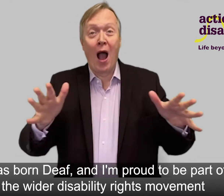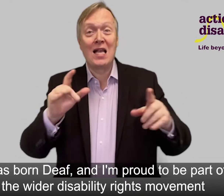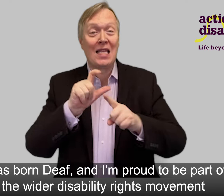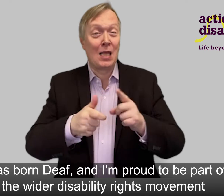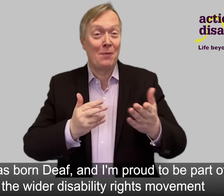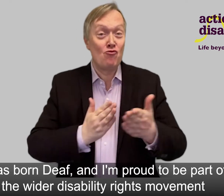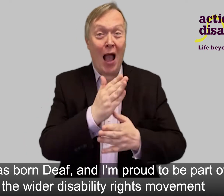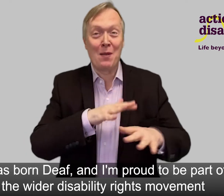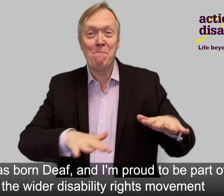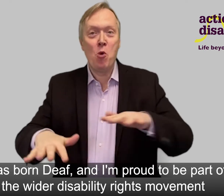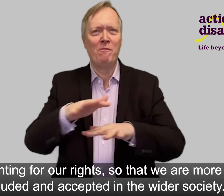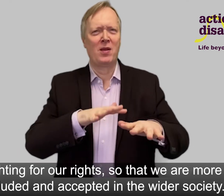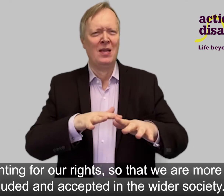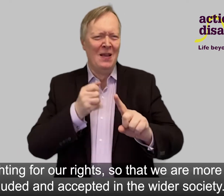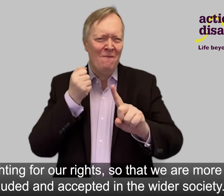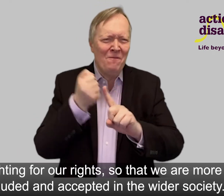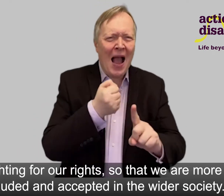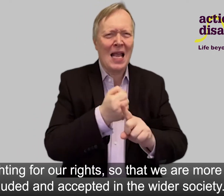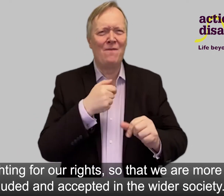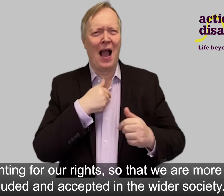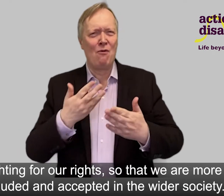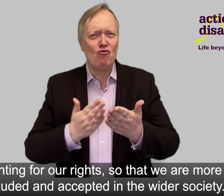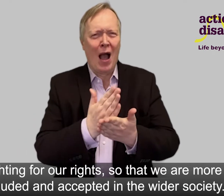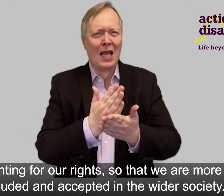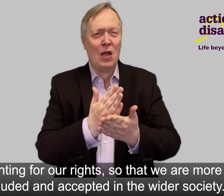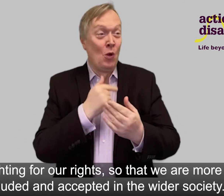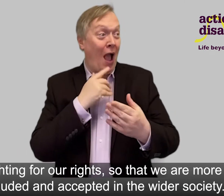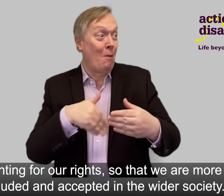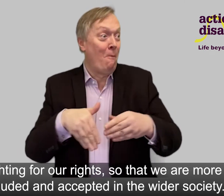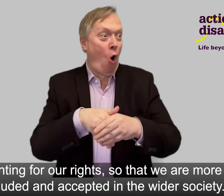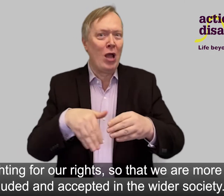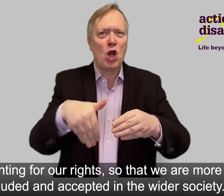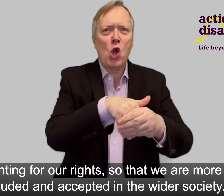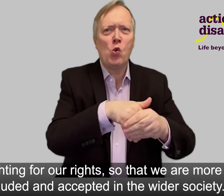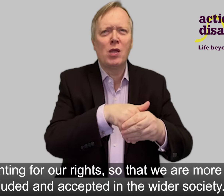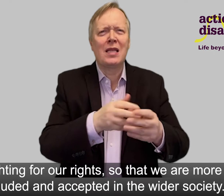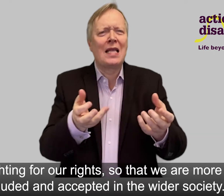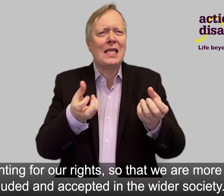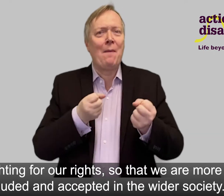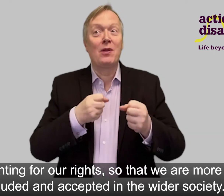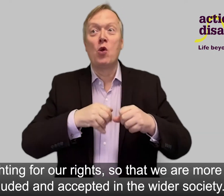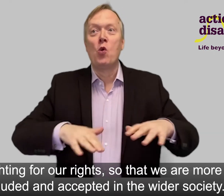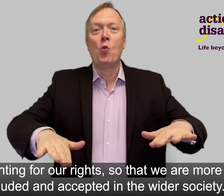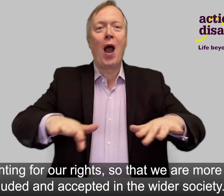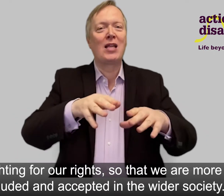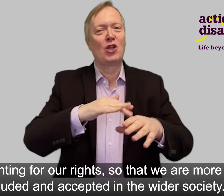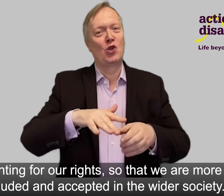disability rights movement fighting for our rights so that we are more included and accepted in the wider society.